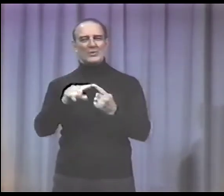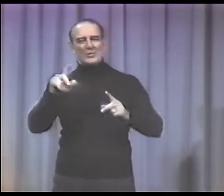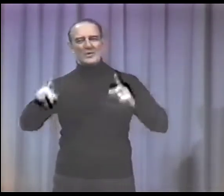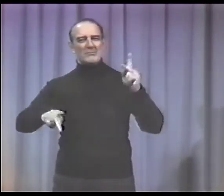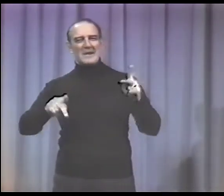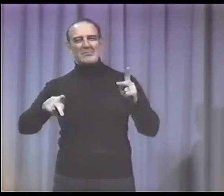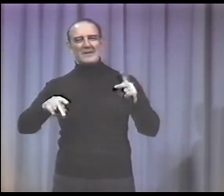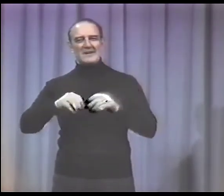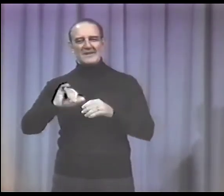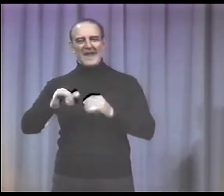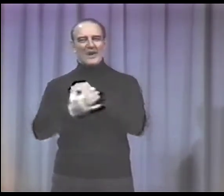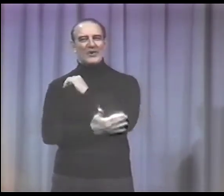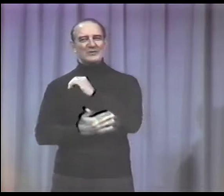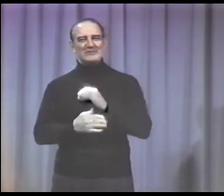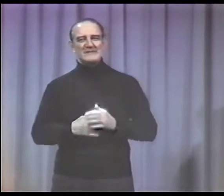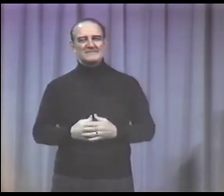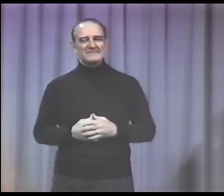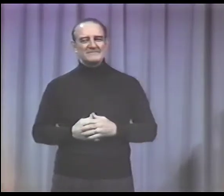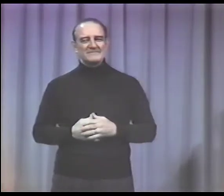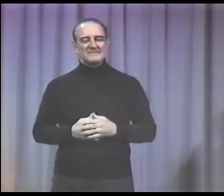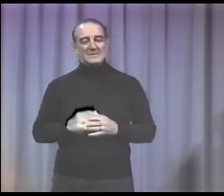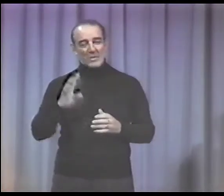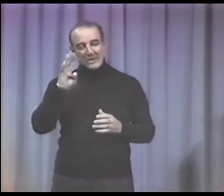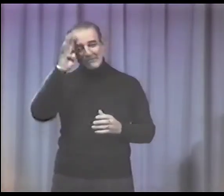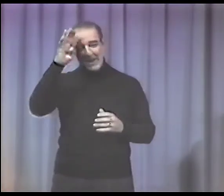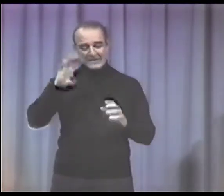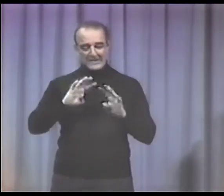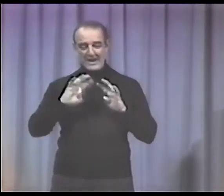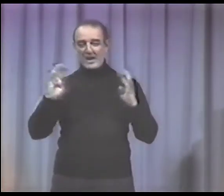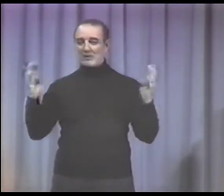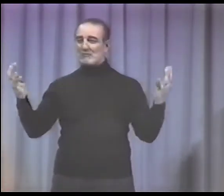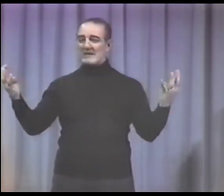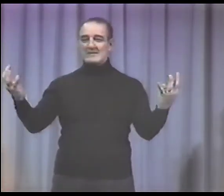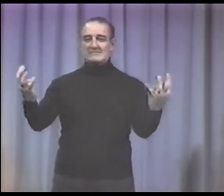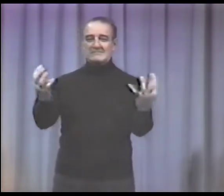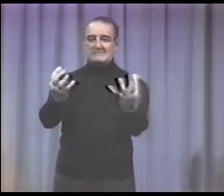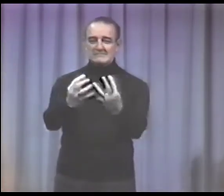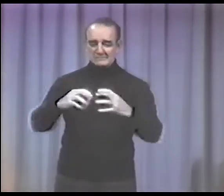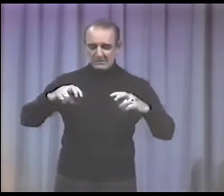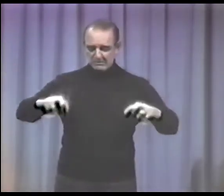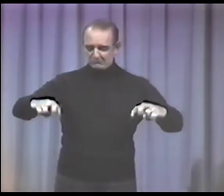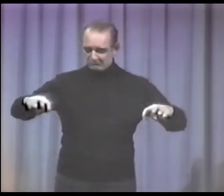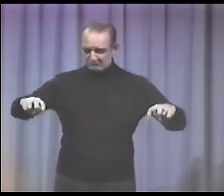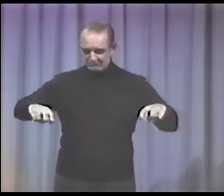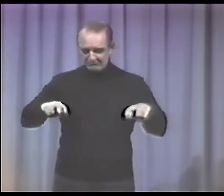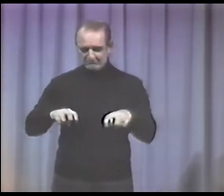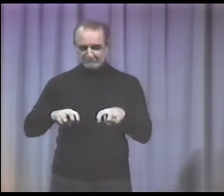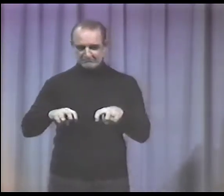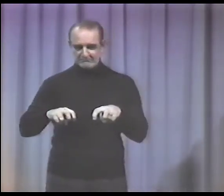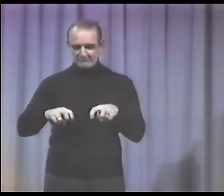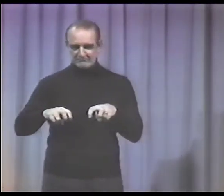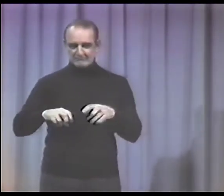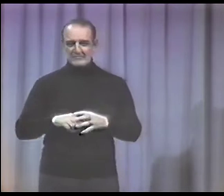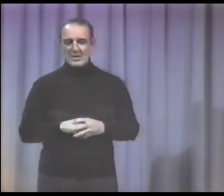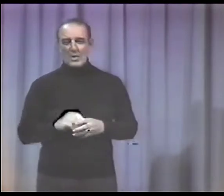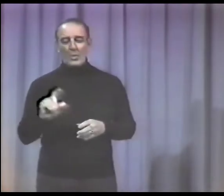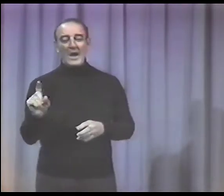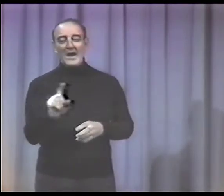challenging to the people in that country. The king devised an arena